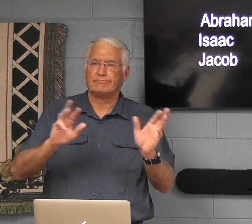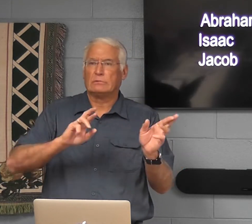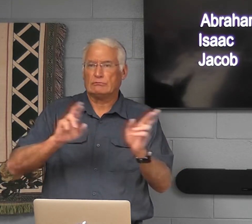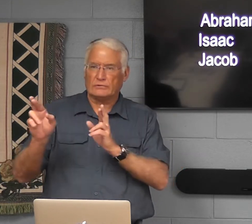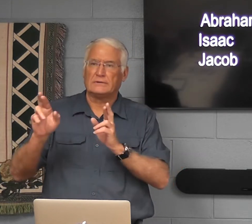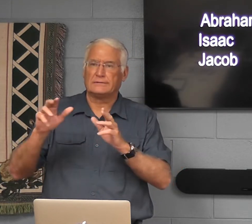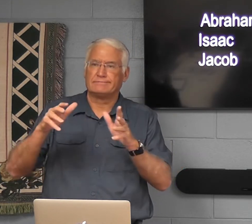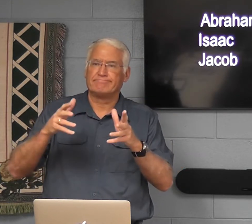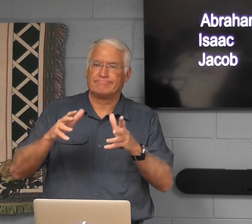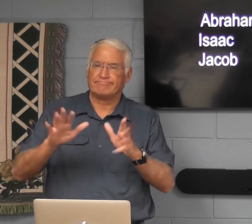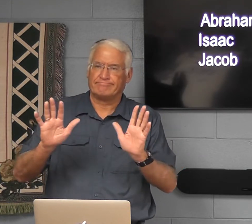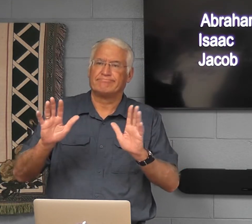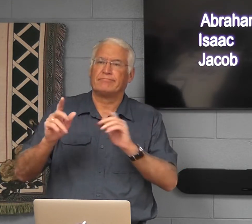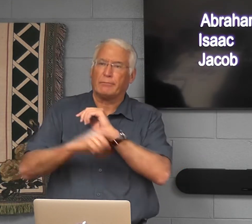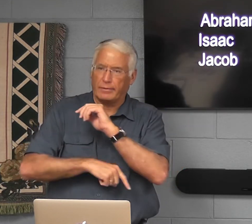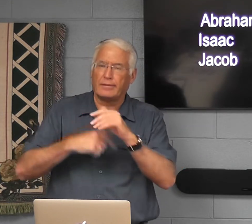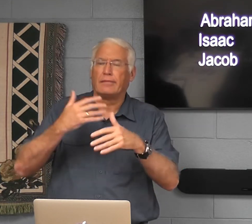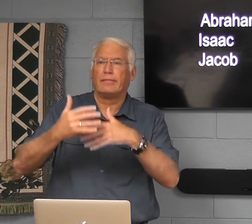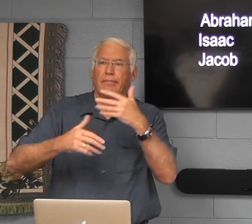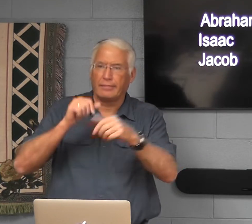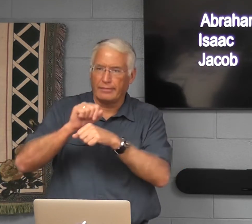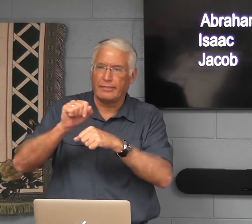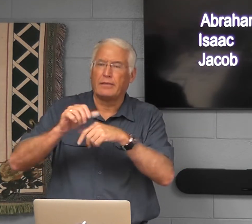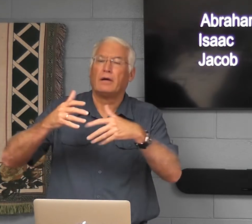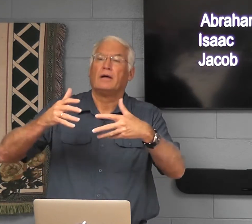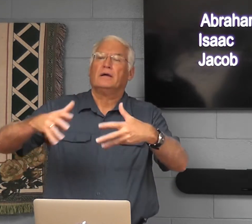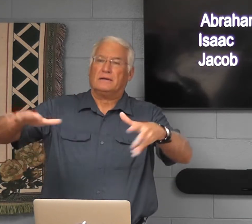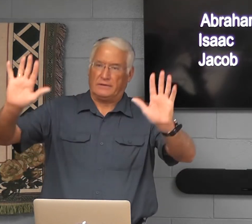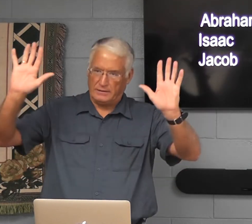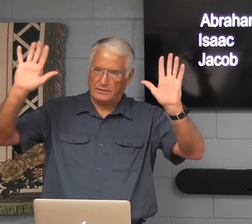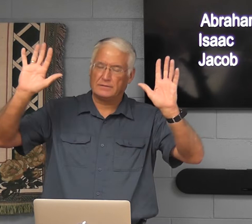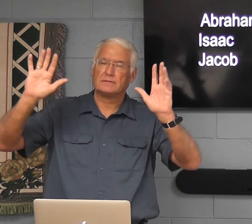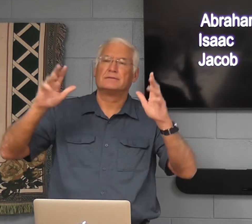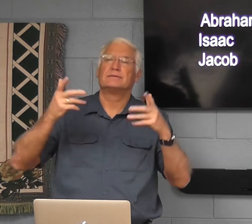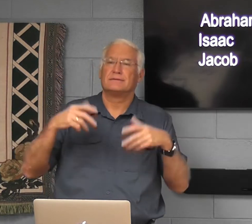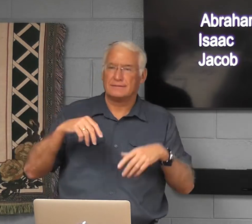all the wrongs that he had done, you know, his punishment was his work in his life.